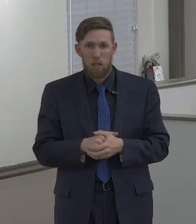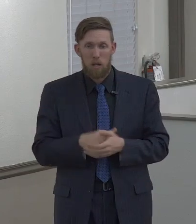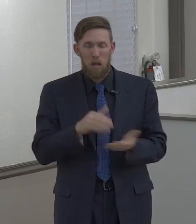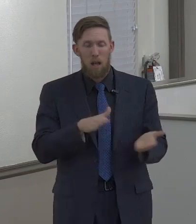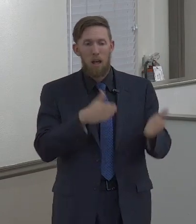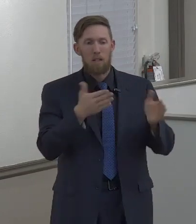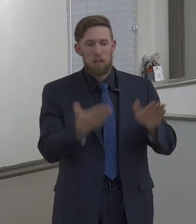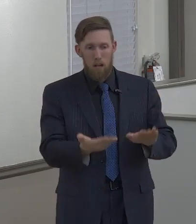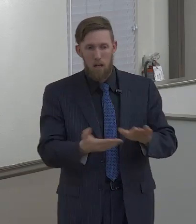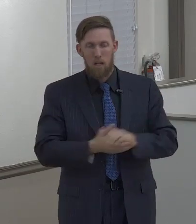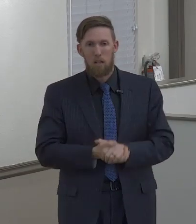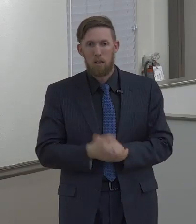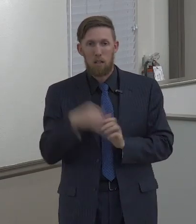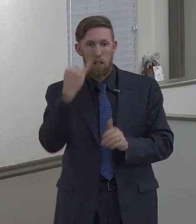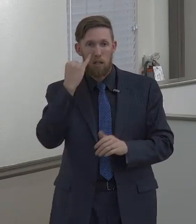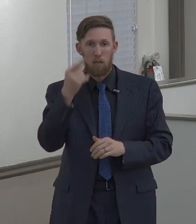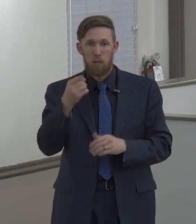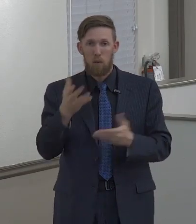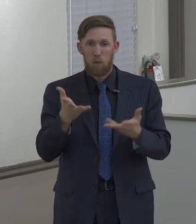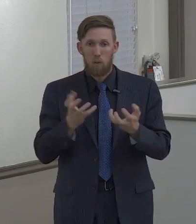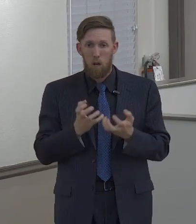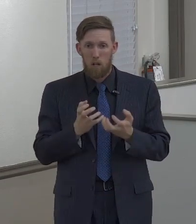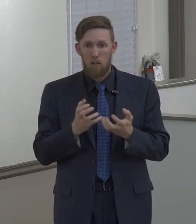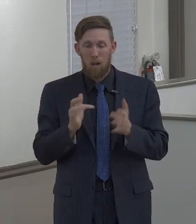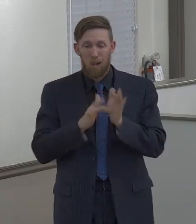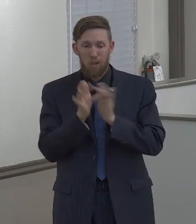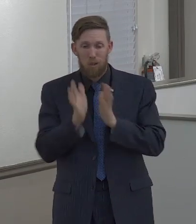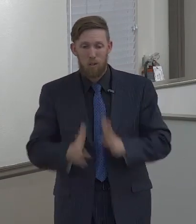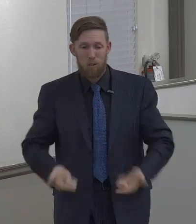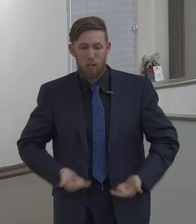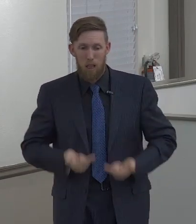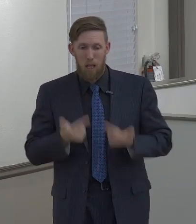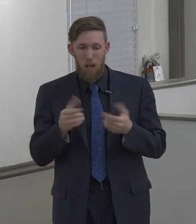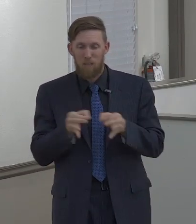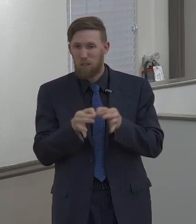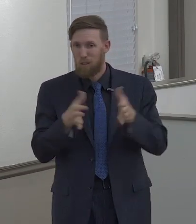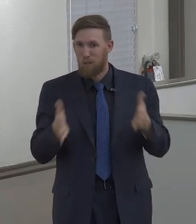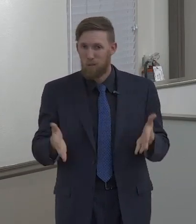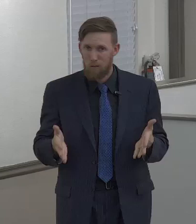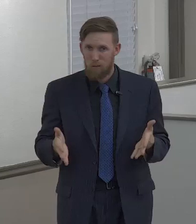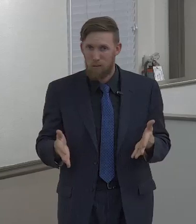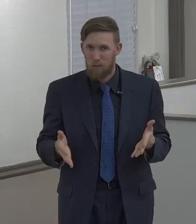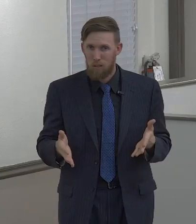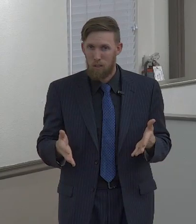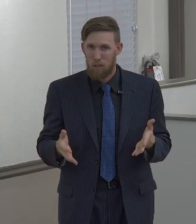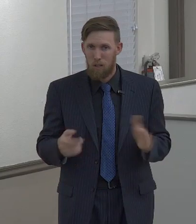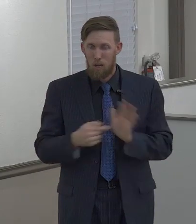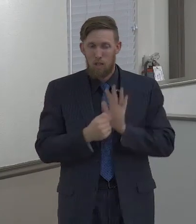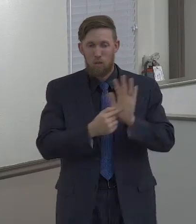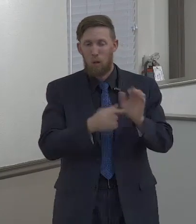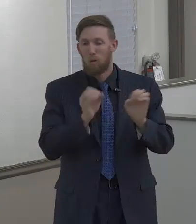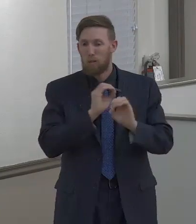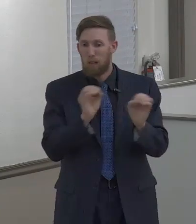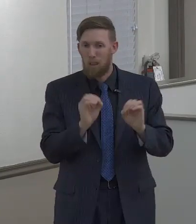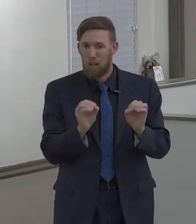a defeated Christian life, you want a life that bears no fruit,